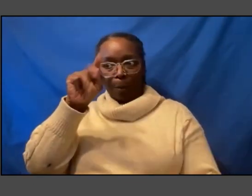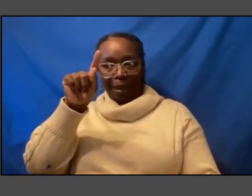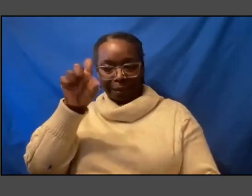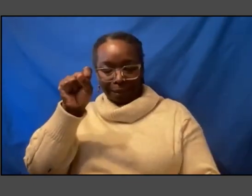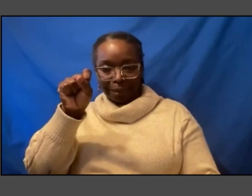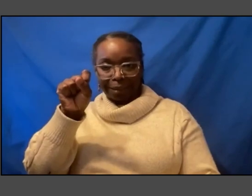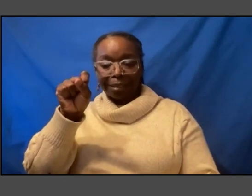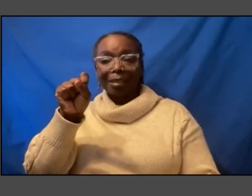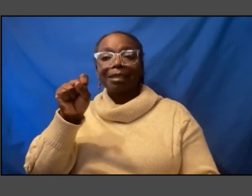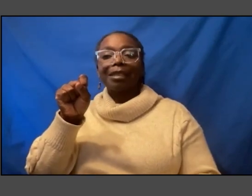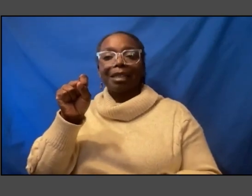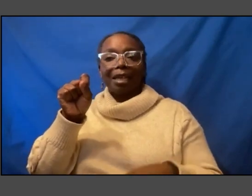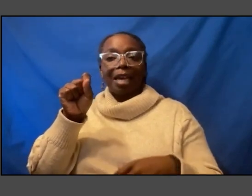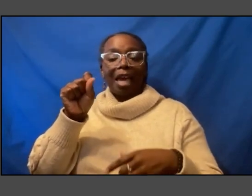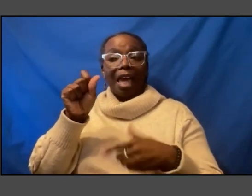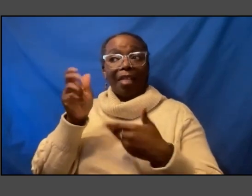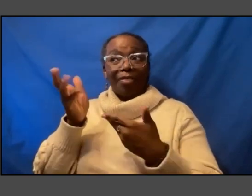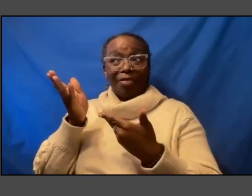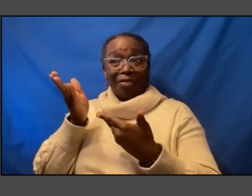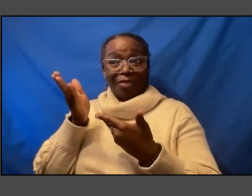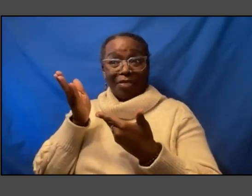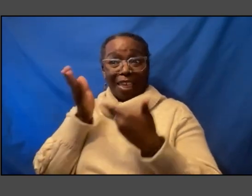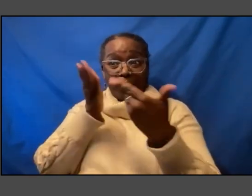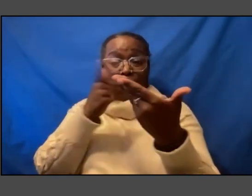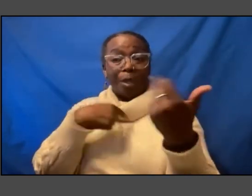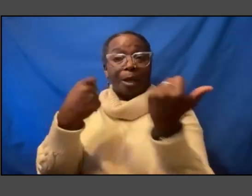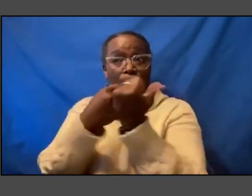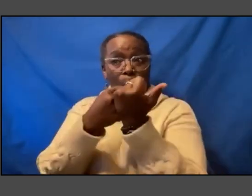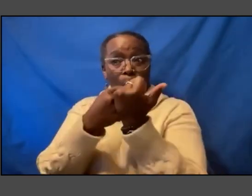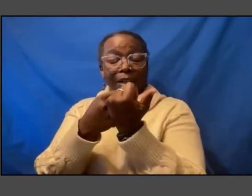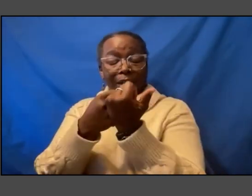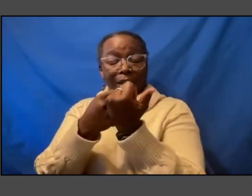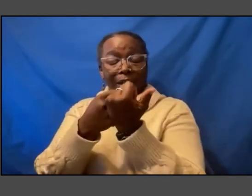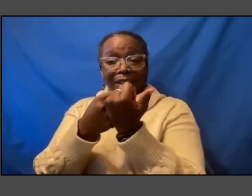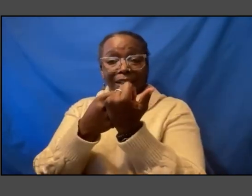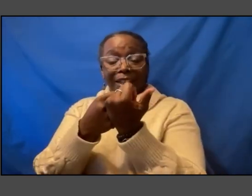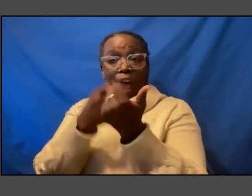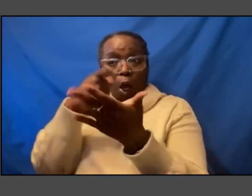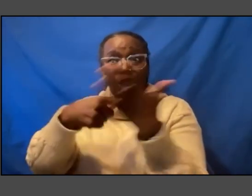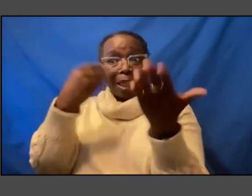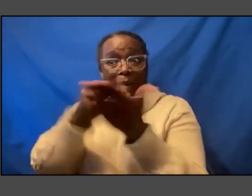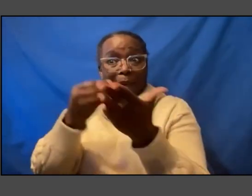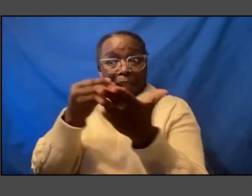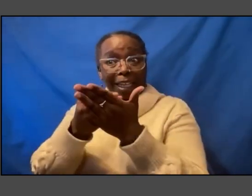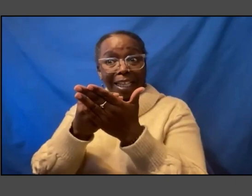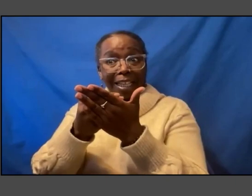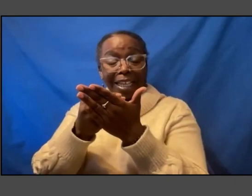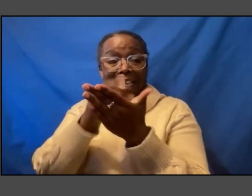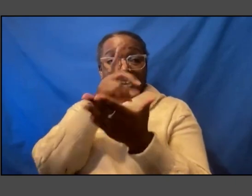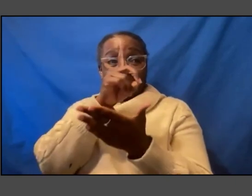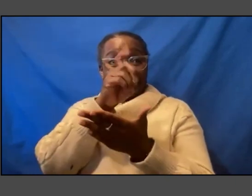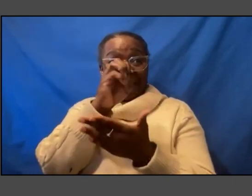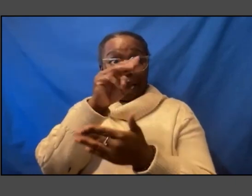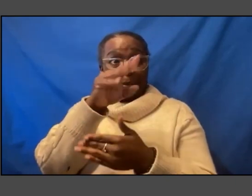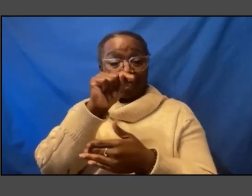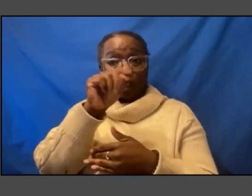and so like this is what we support like it costs a lot of money to get a decommissioned robert e lee into someone's studio